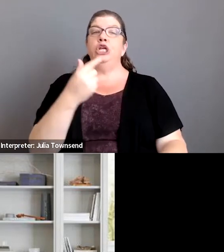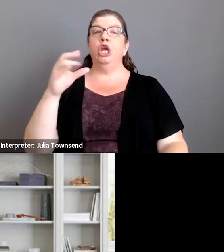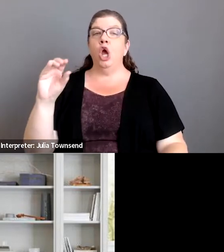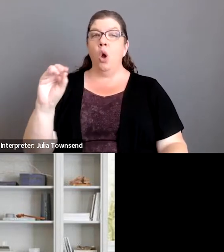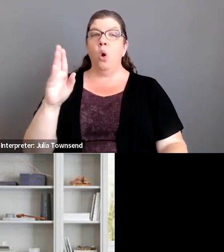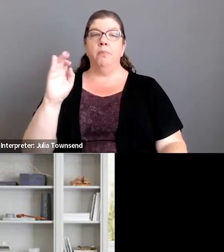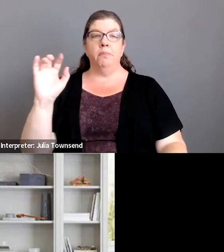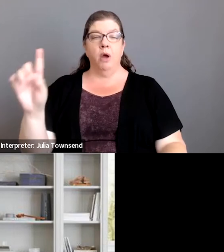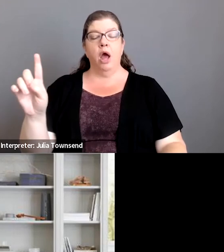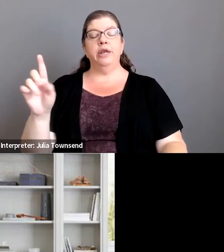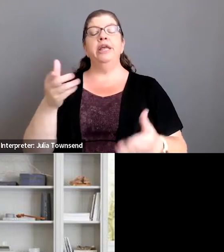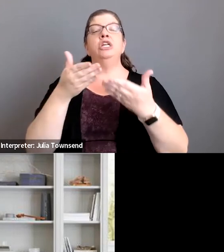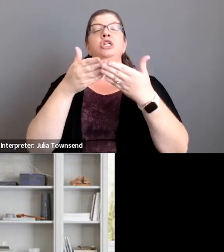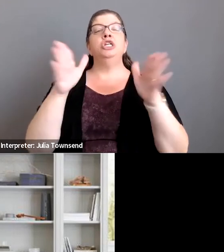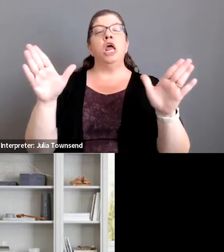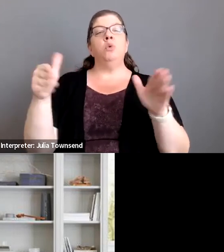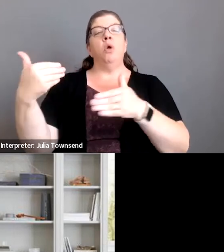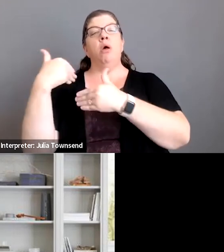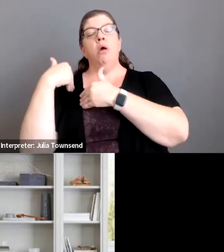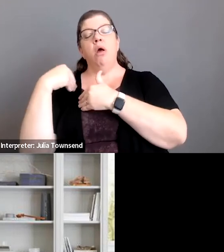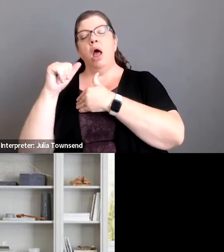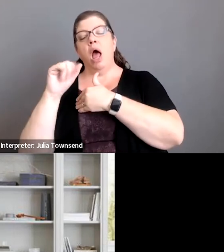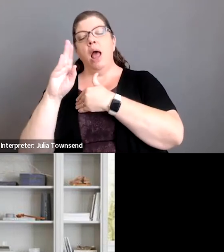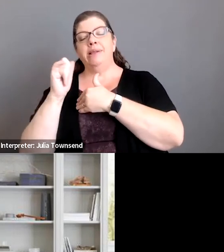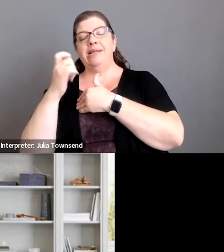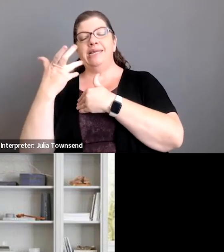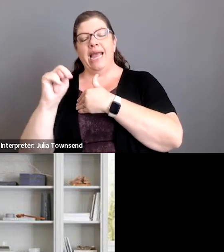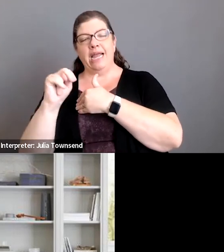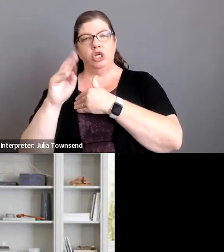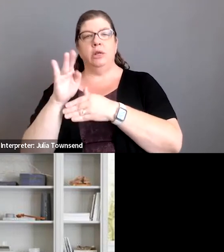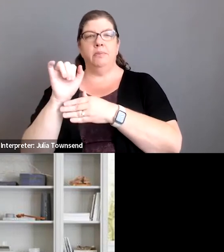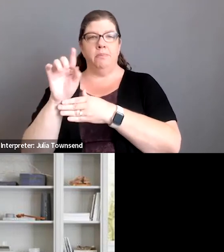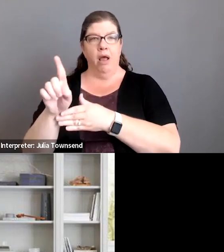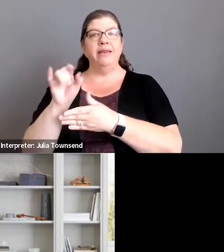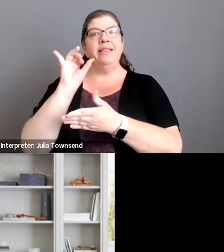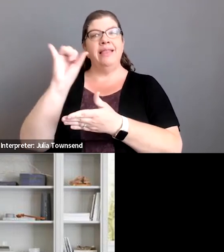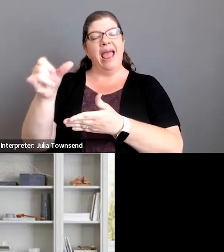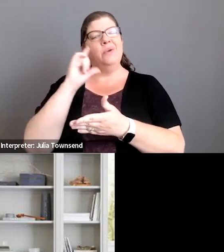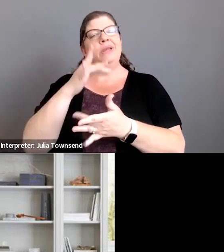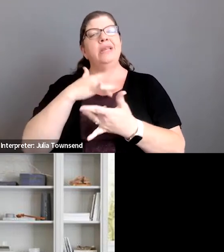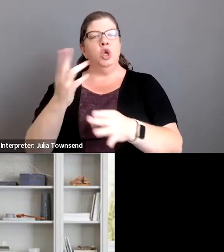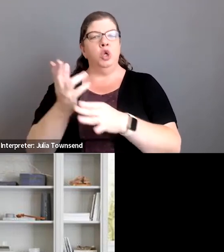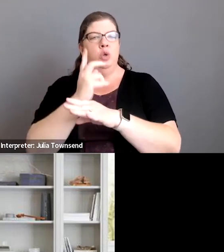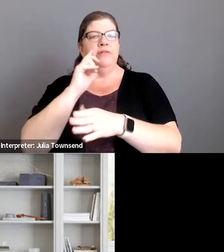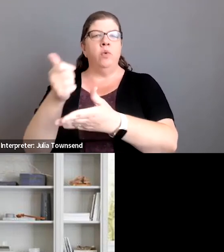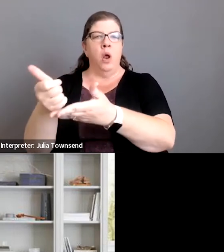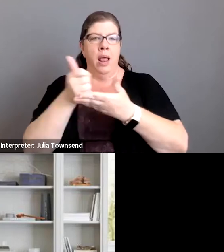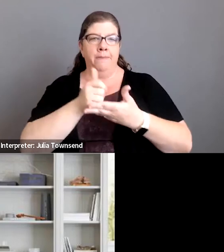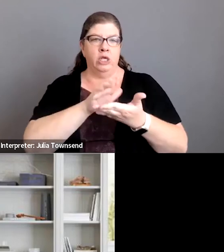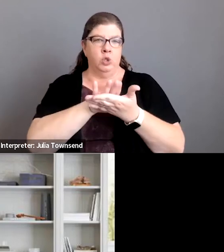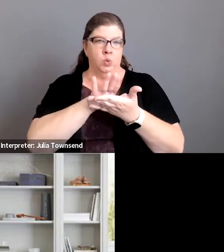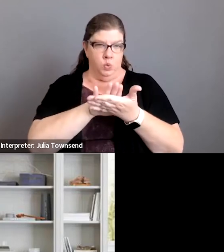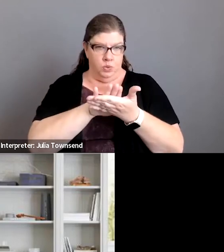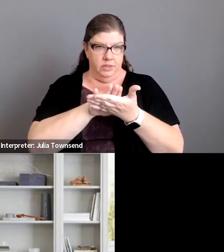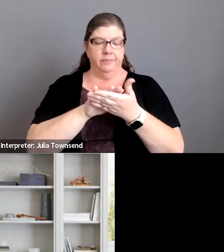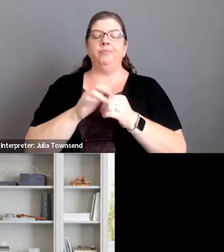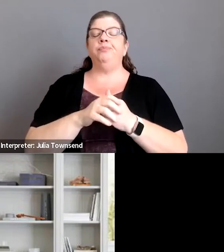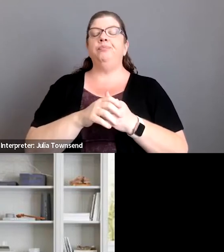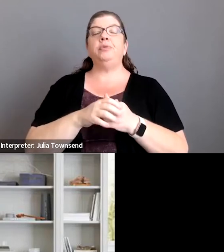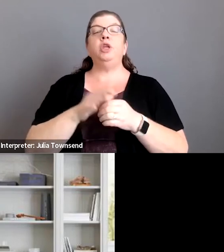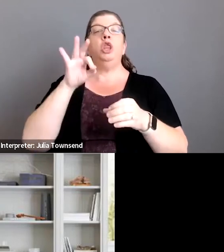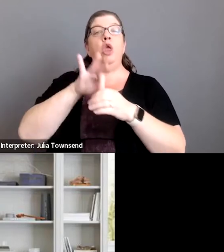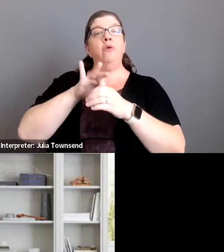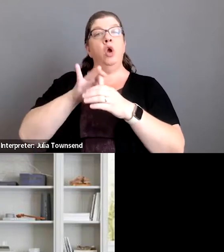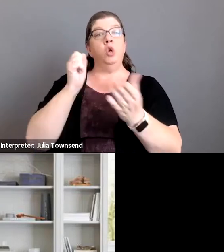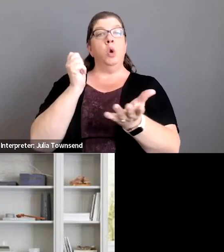or general obligation bonds those are the ones that we usually have to help out schools they are voter